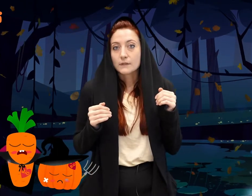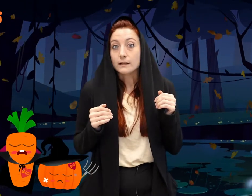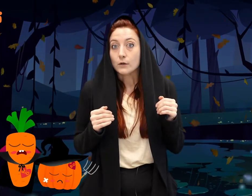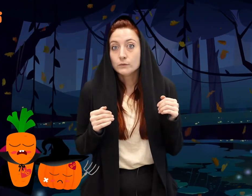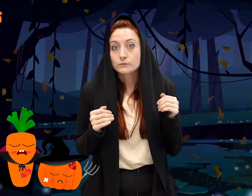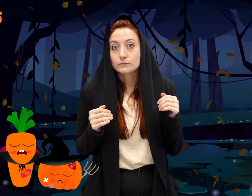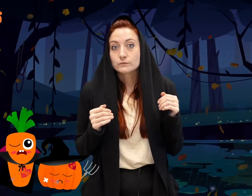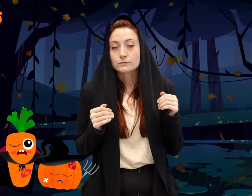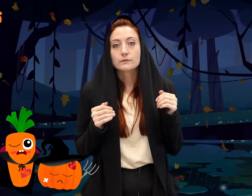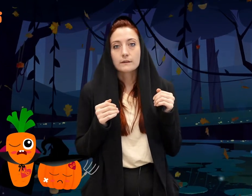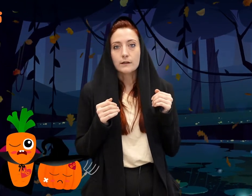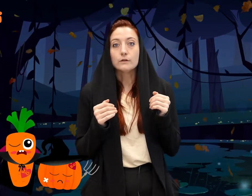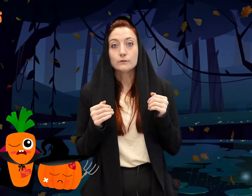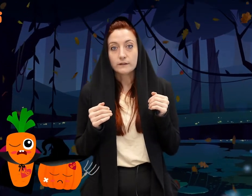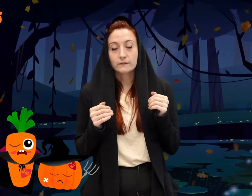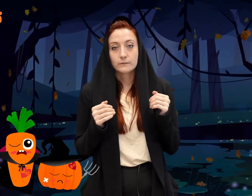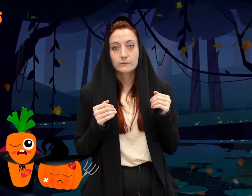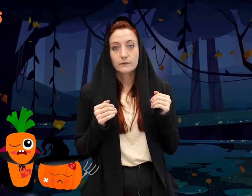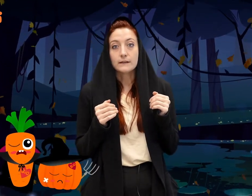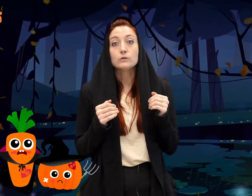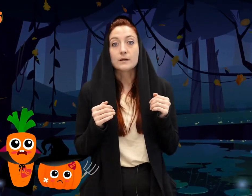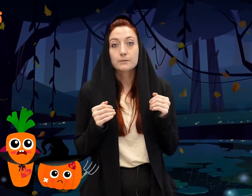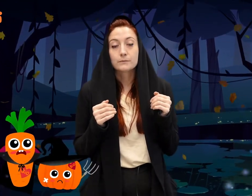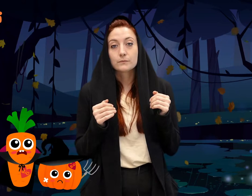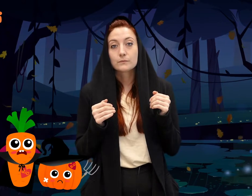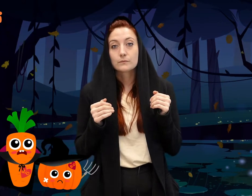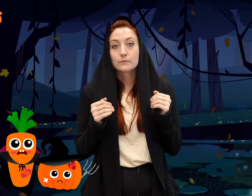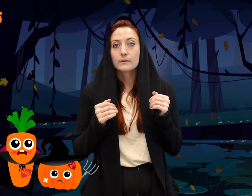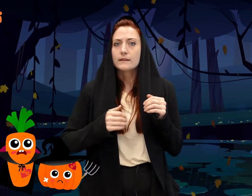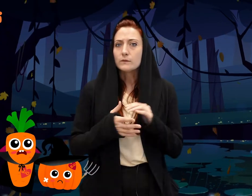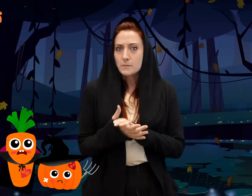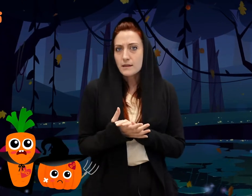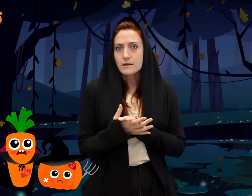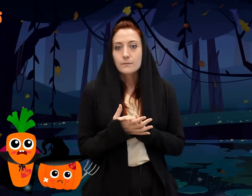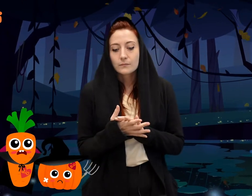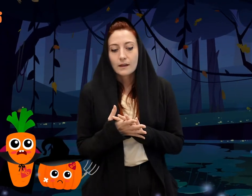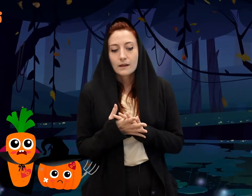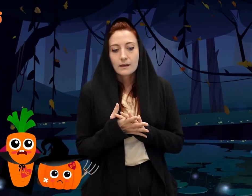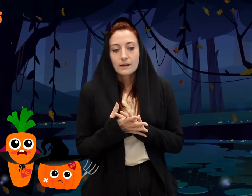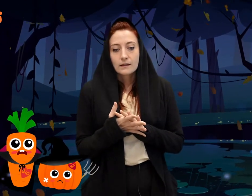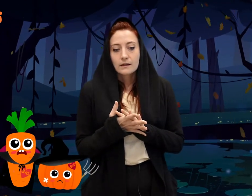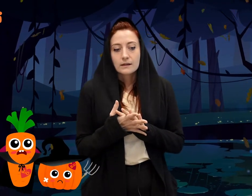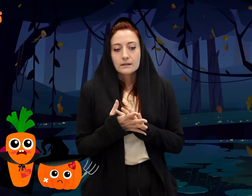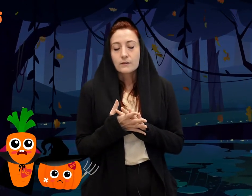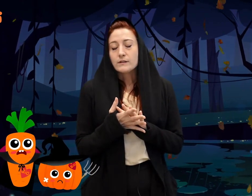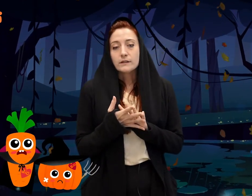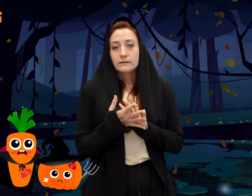Hello? They heard a voice and they looked up. There was a man there. The three friends